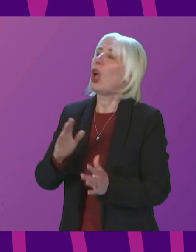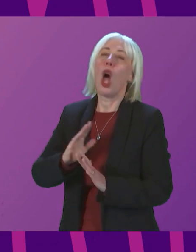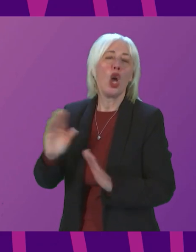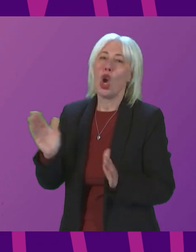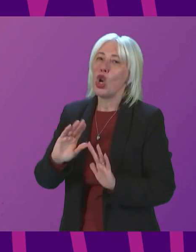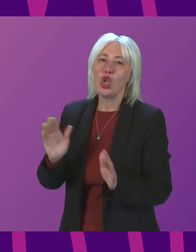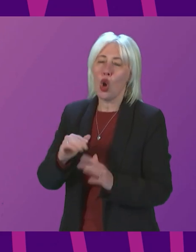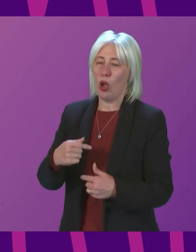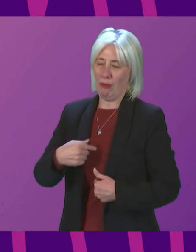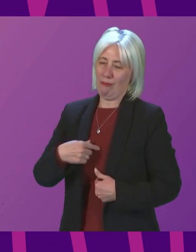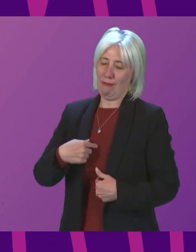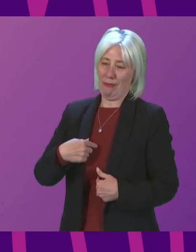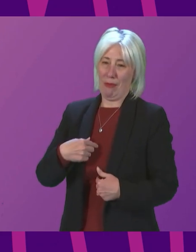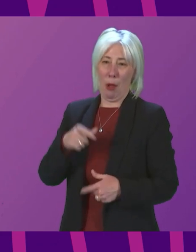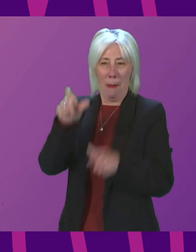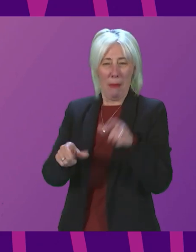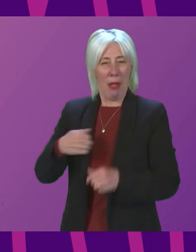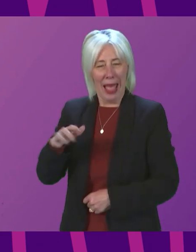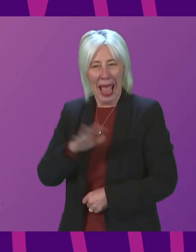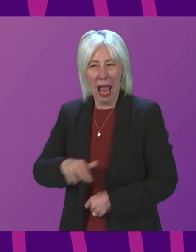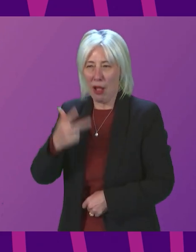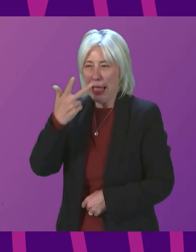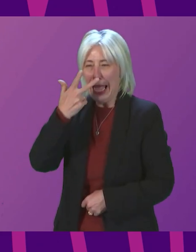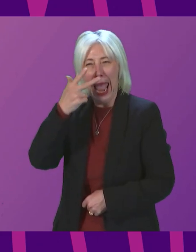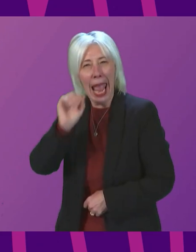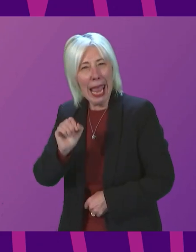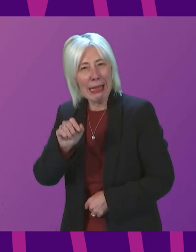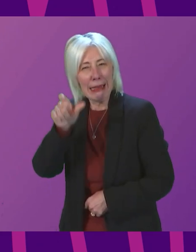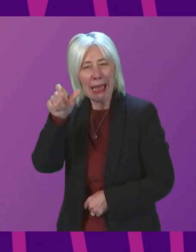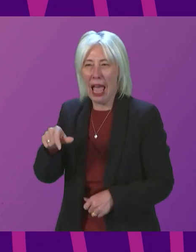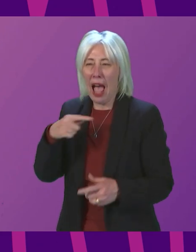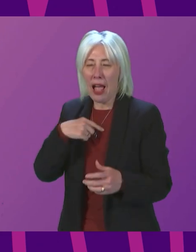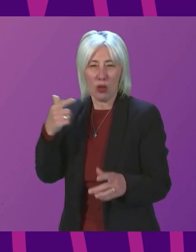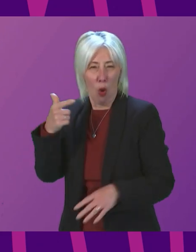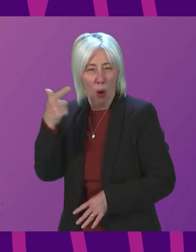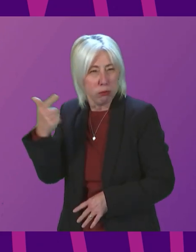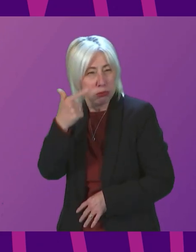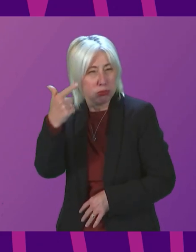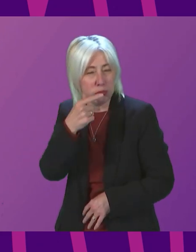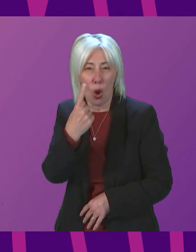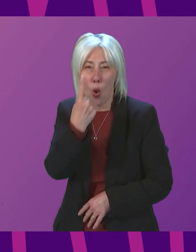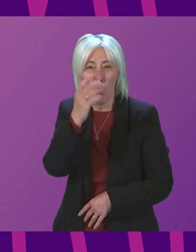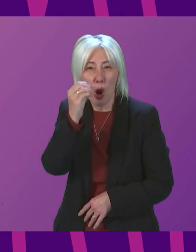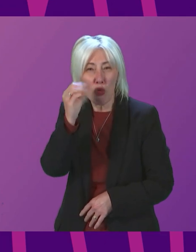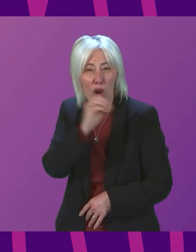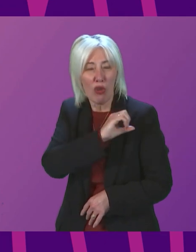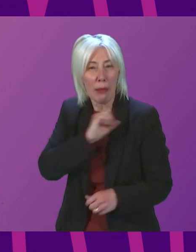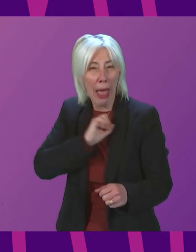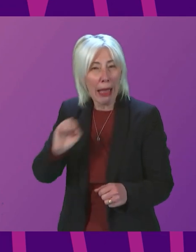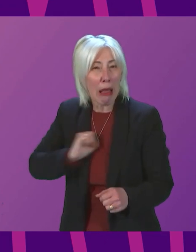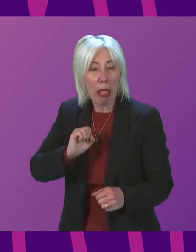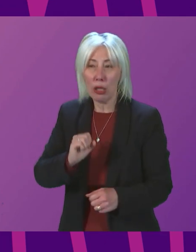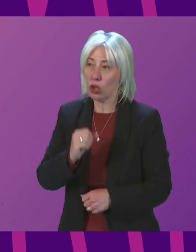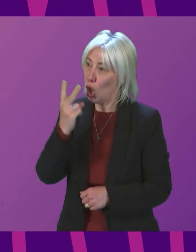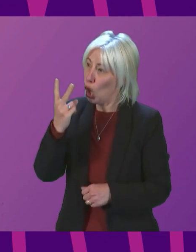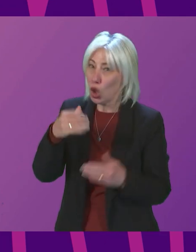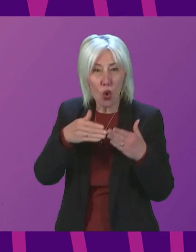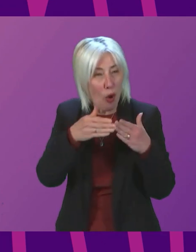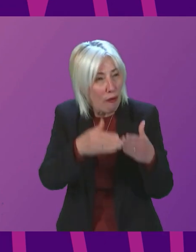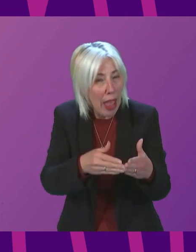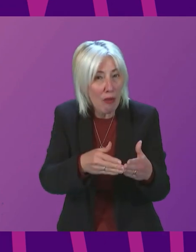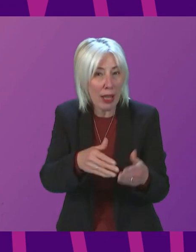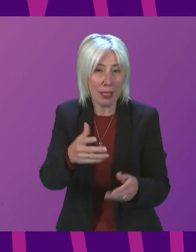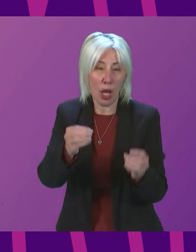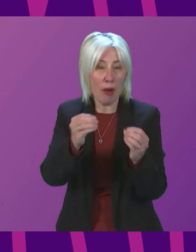sending my 80-year-old constituents from Helensborough to Dunoon a 100-mile round trip on two ferries to get their